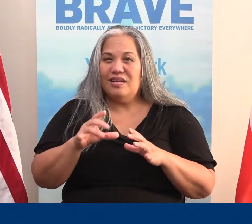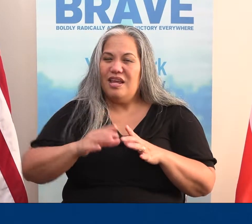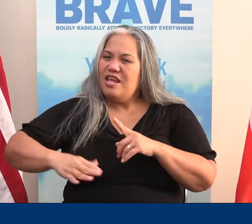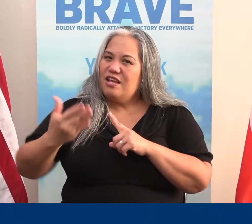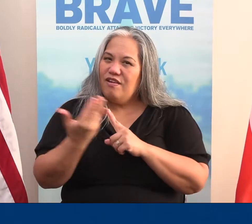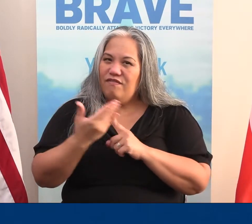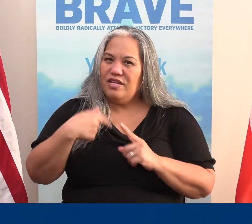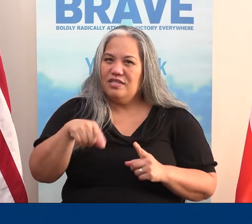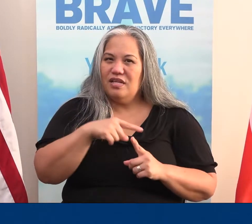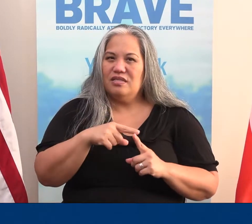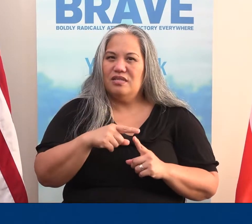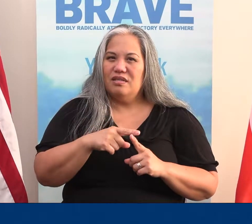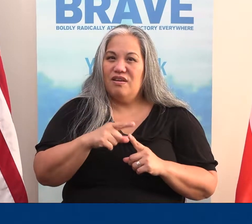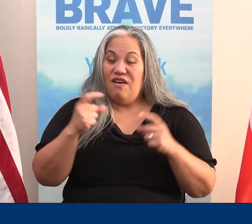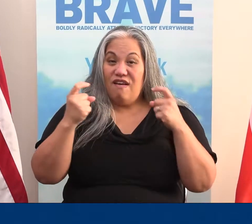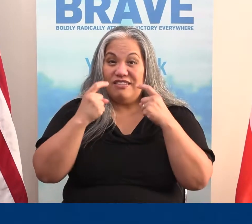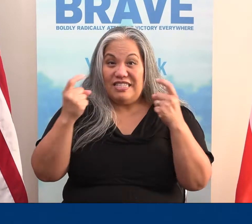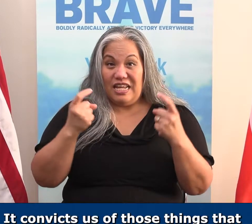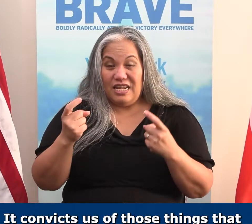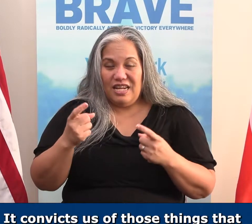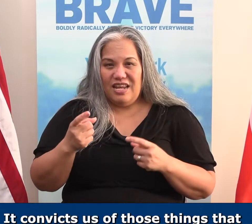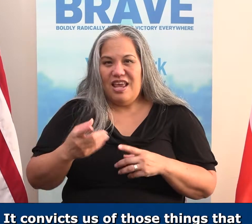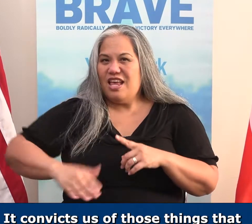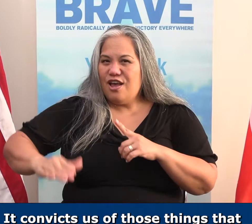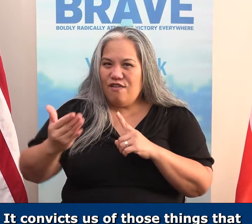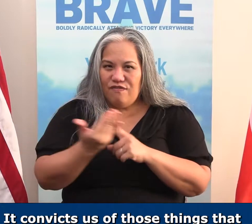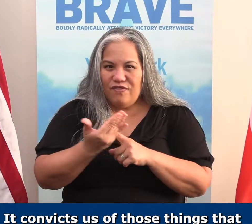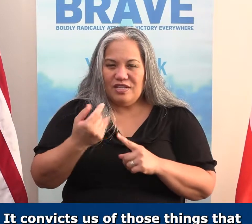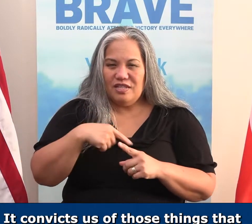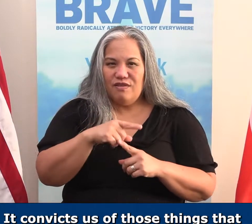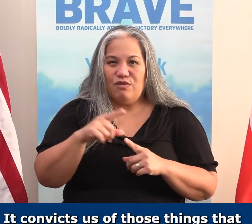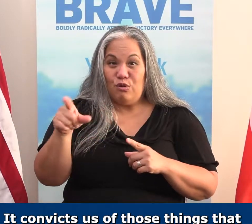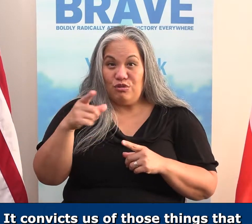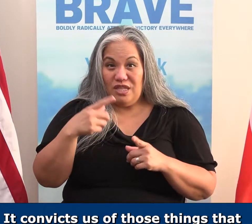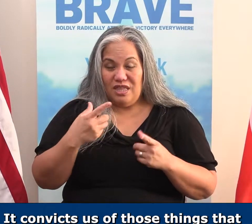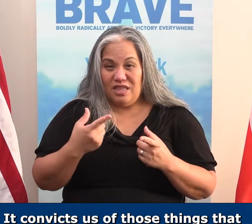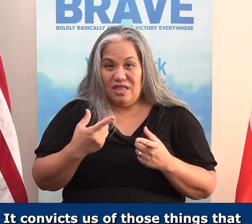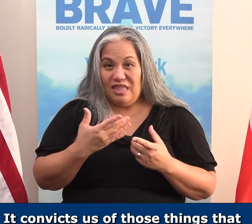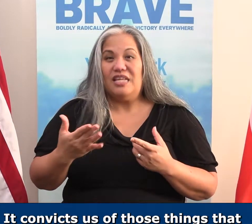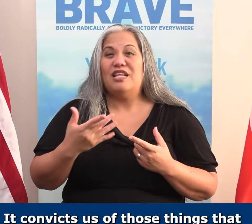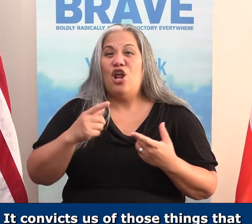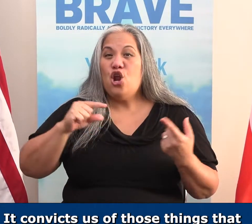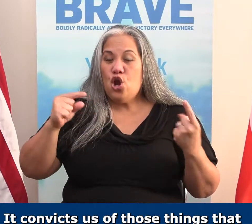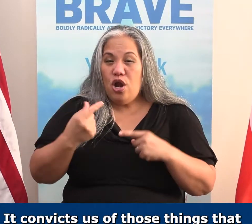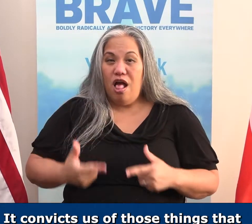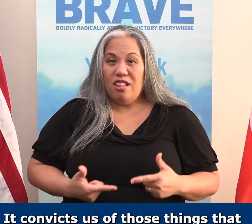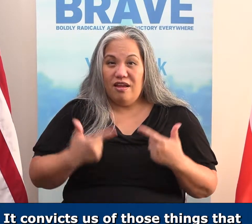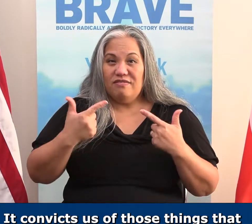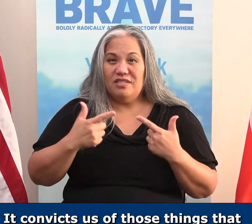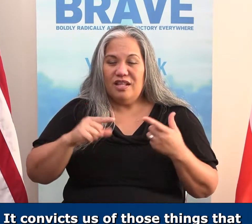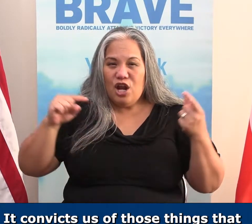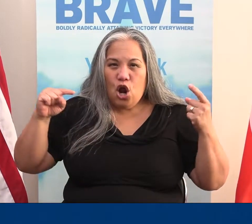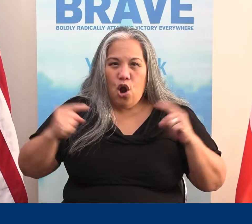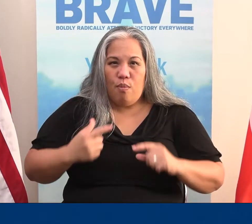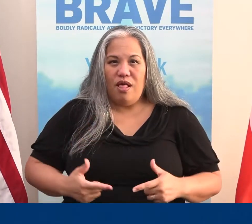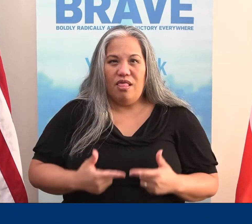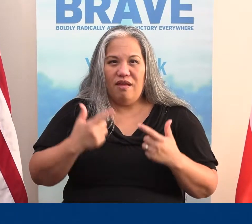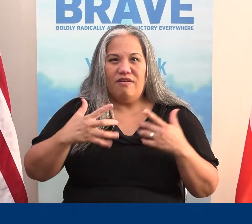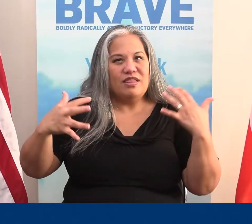us of sin. It convicts us of those things that hurt our life, that harm our life, that destroy our